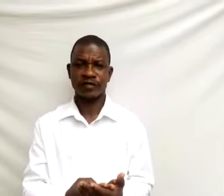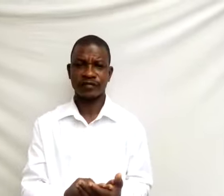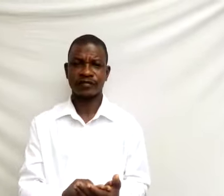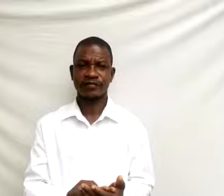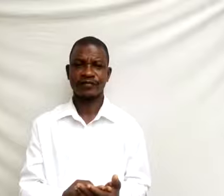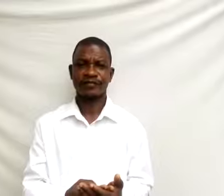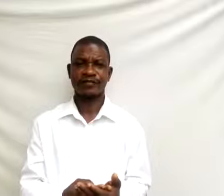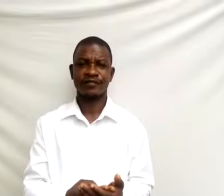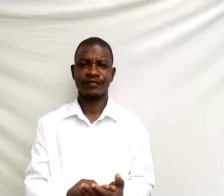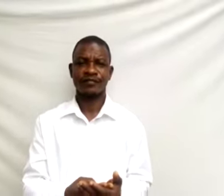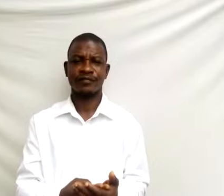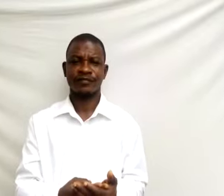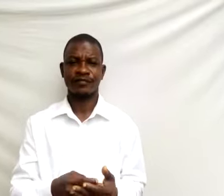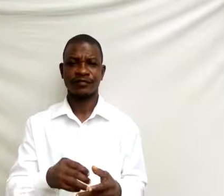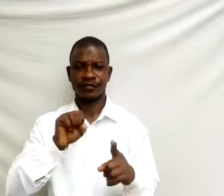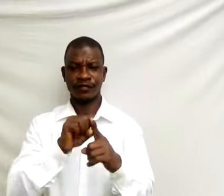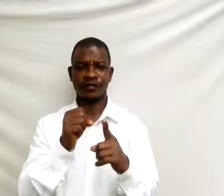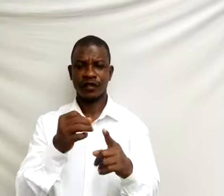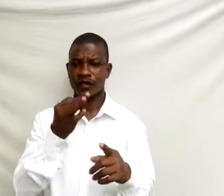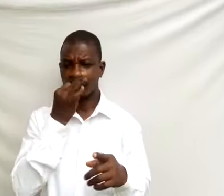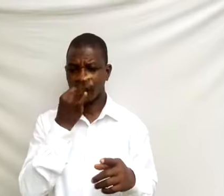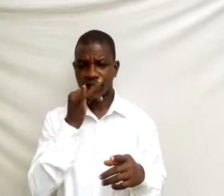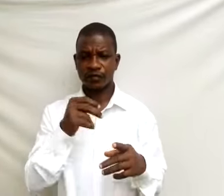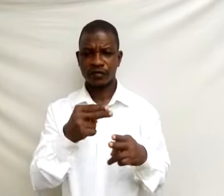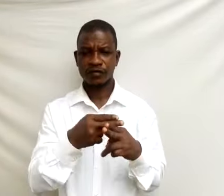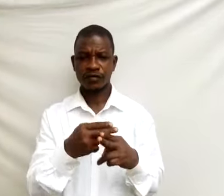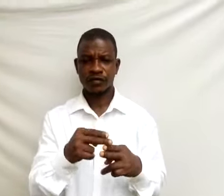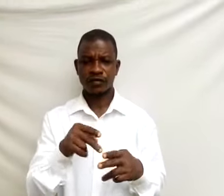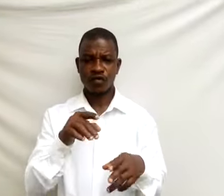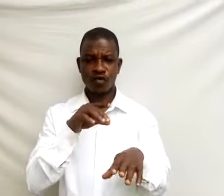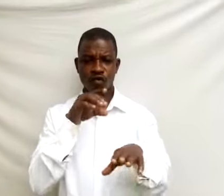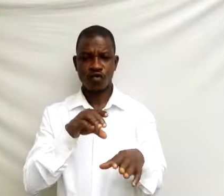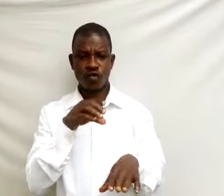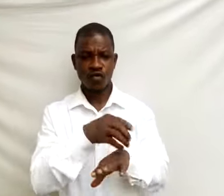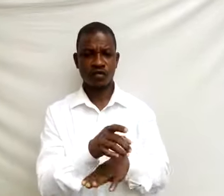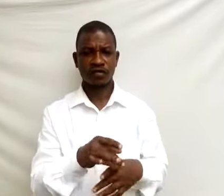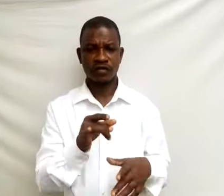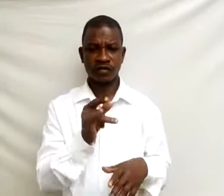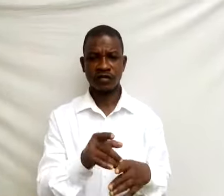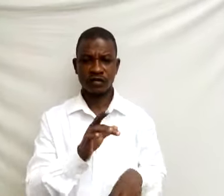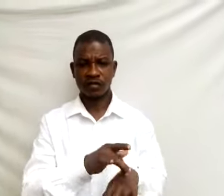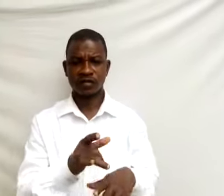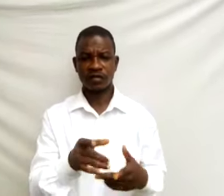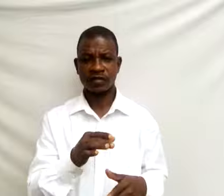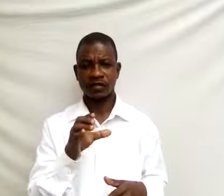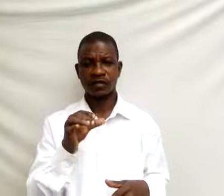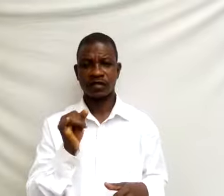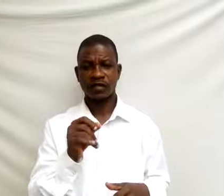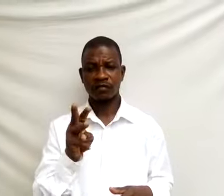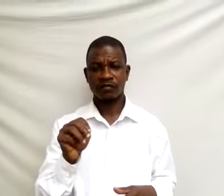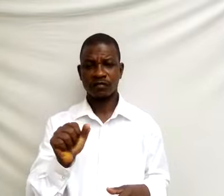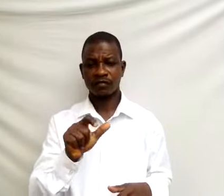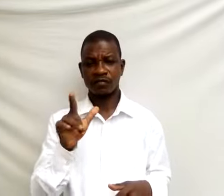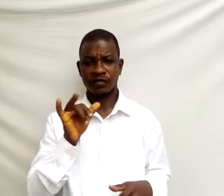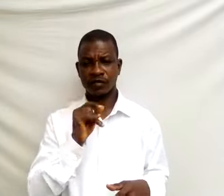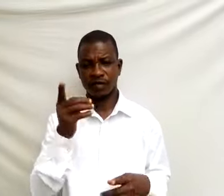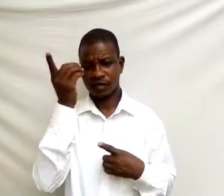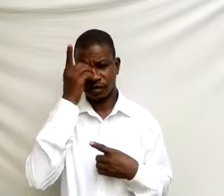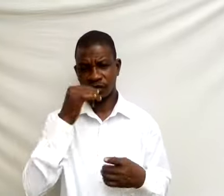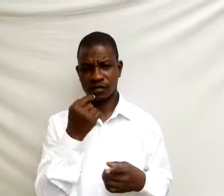Food shortage causes malnutrition, diseases, and also increases death